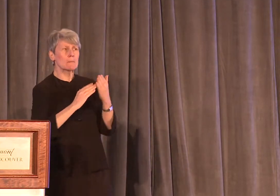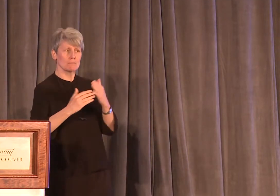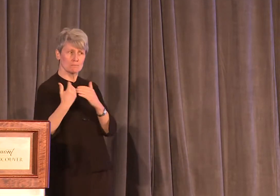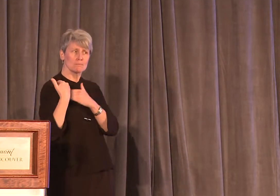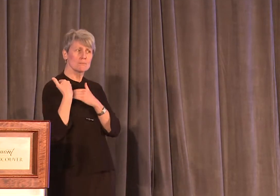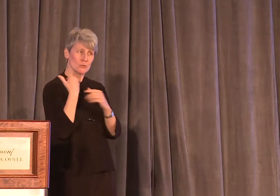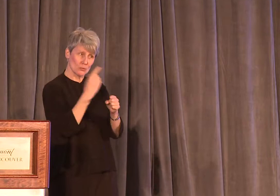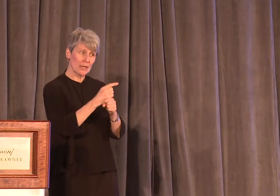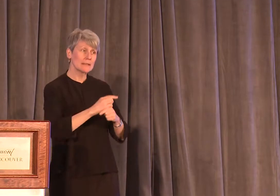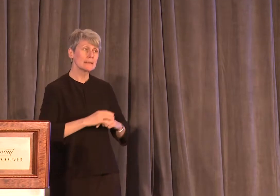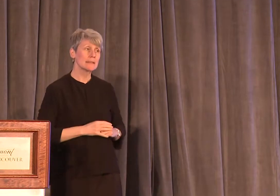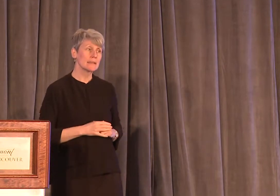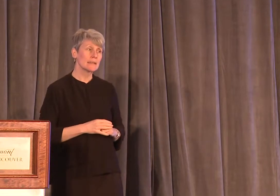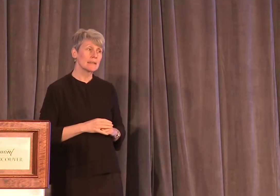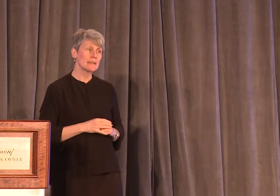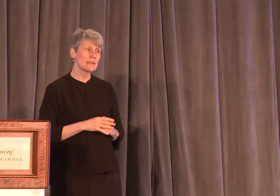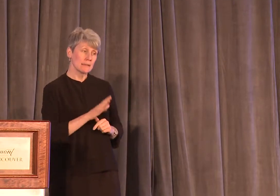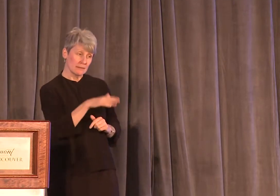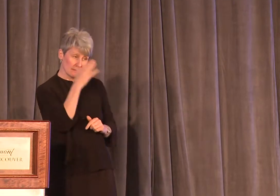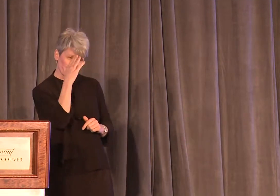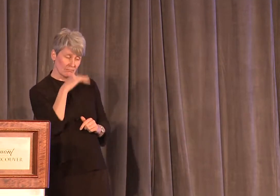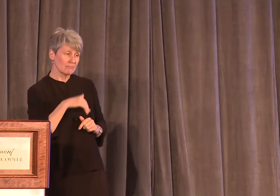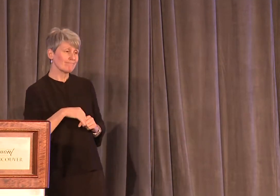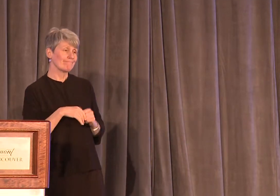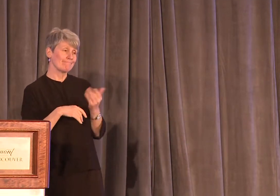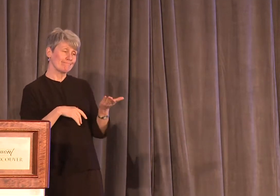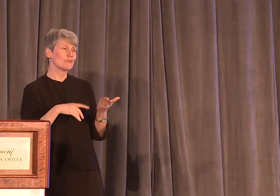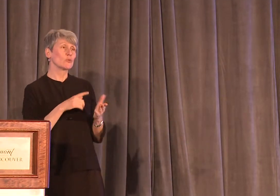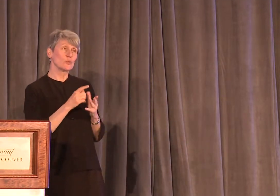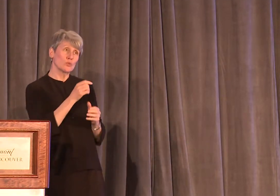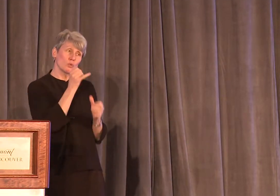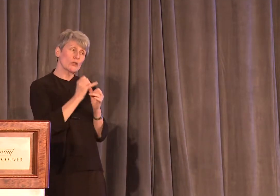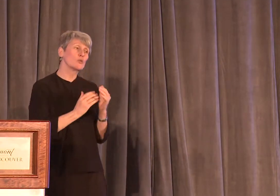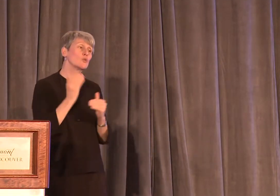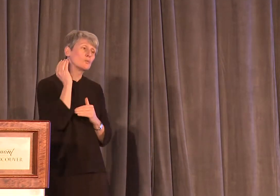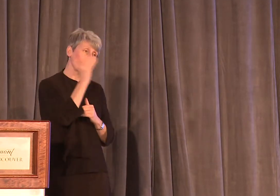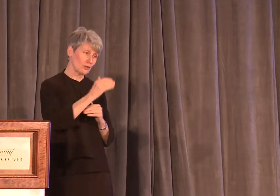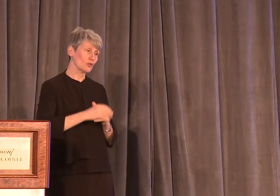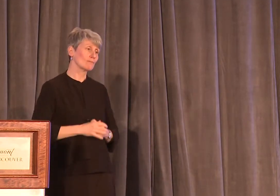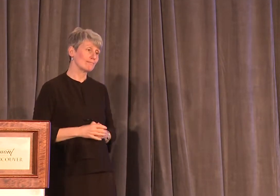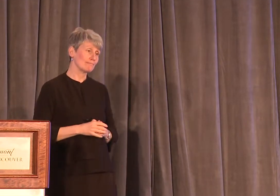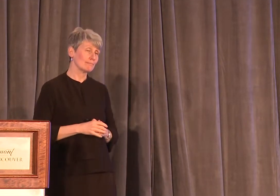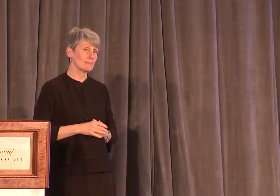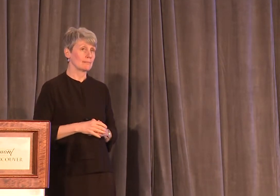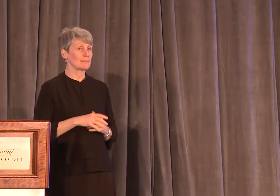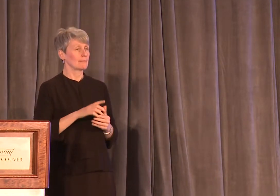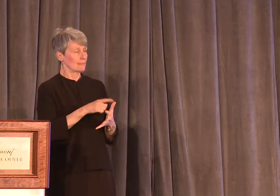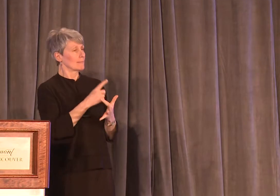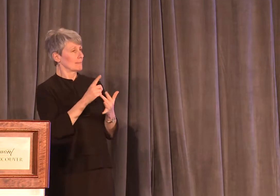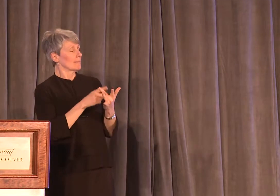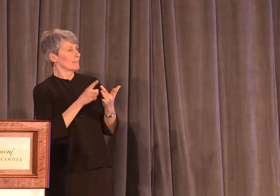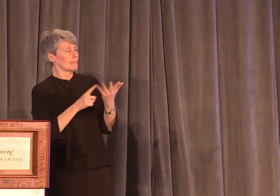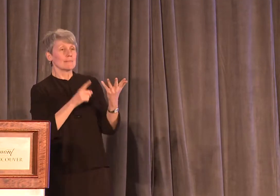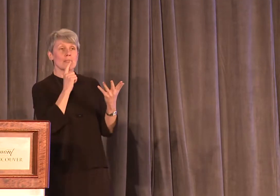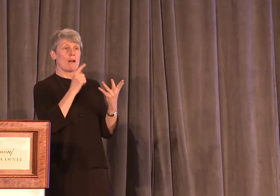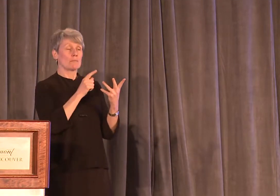as well, right? And you know, you unfortunately drank too much. These cases were not outliers.